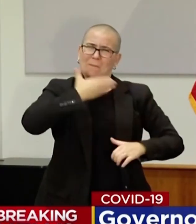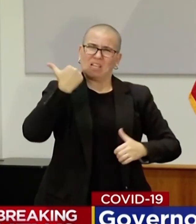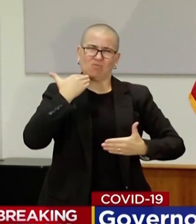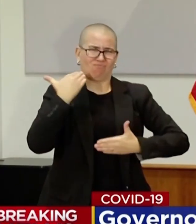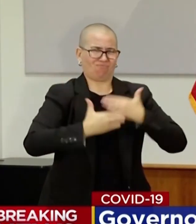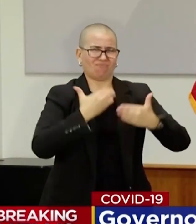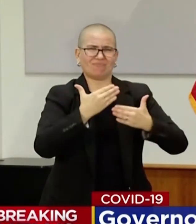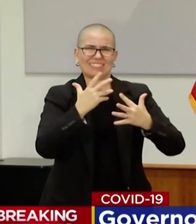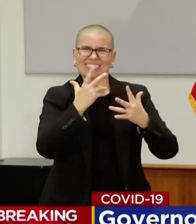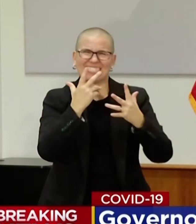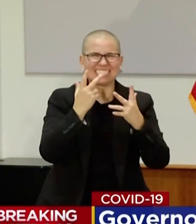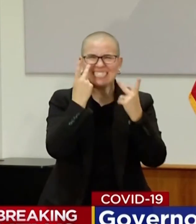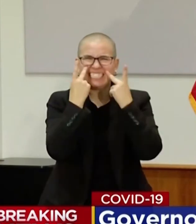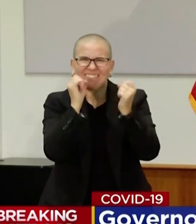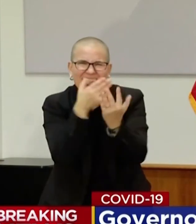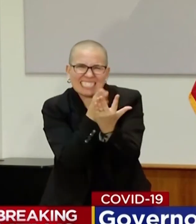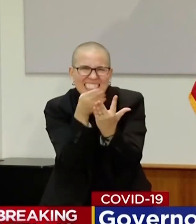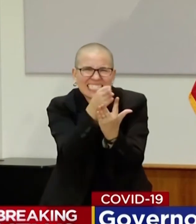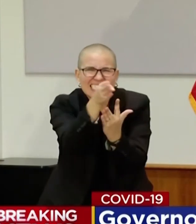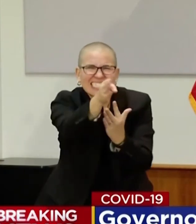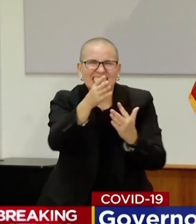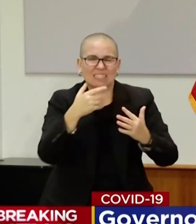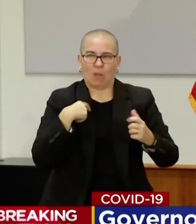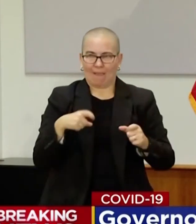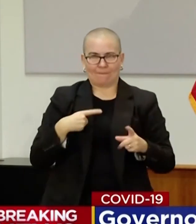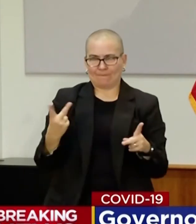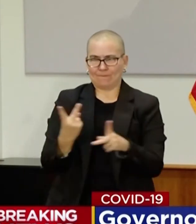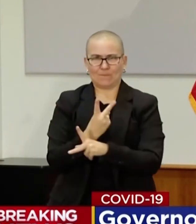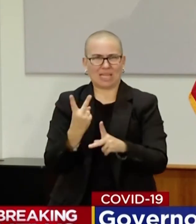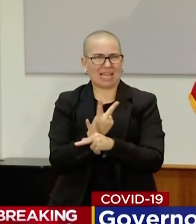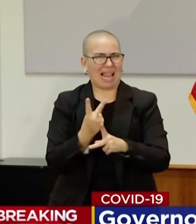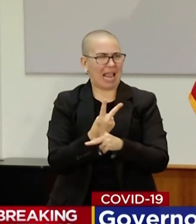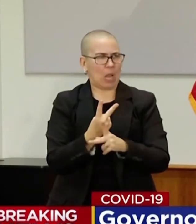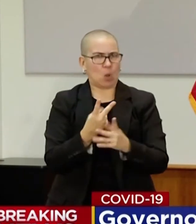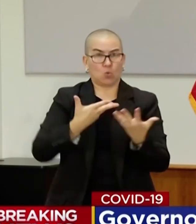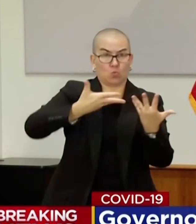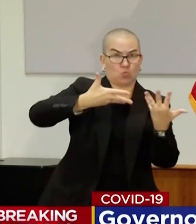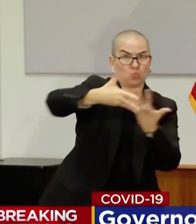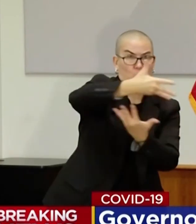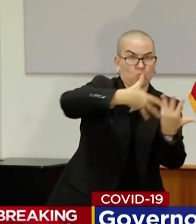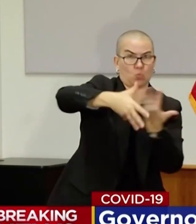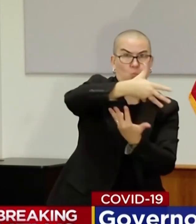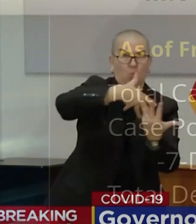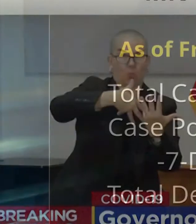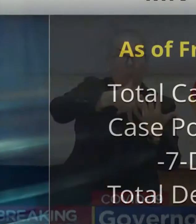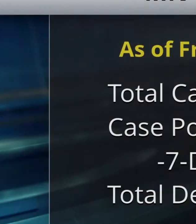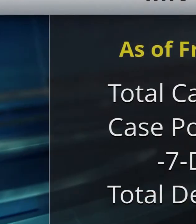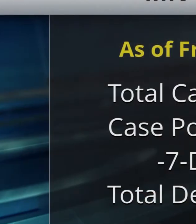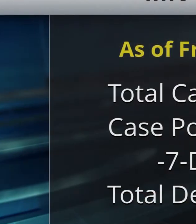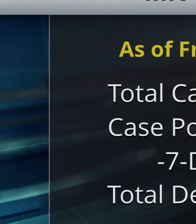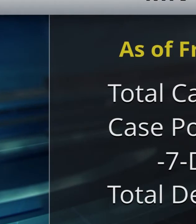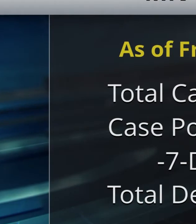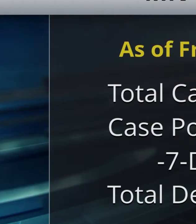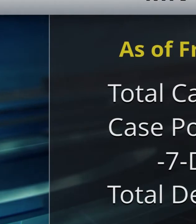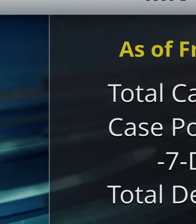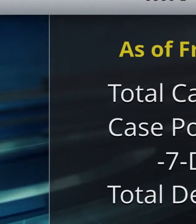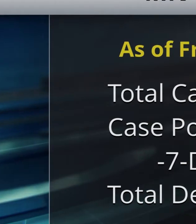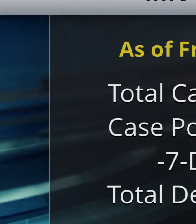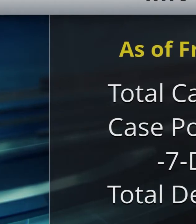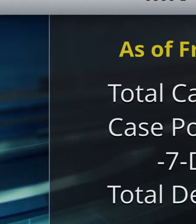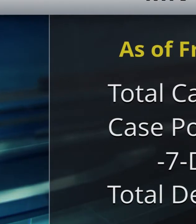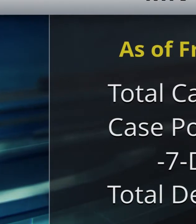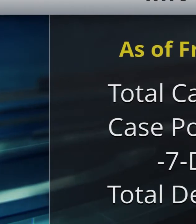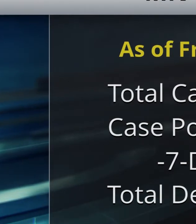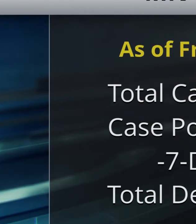public health side of it. I have to figure out the social compliance of how far people are going to go. The state today reported